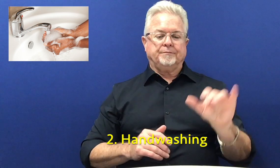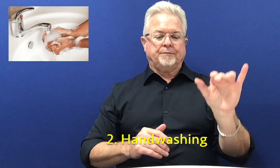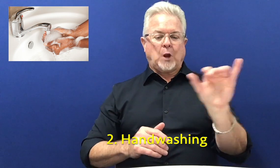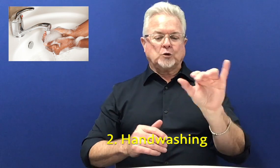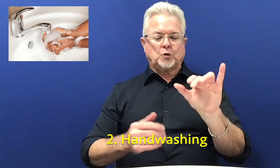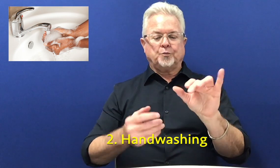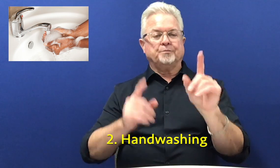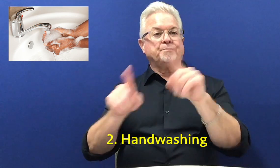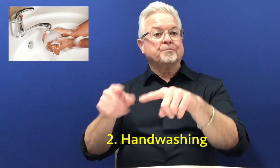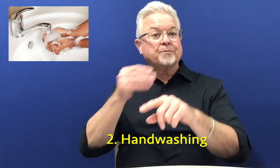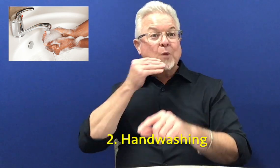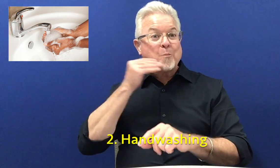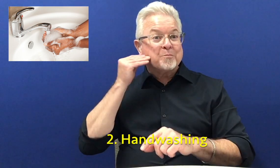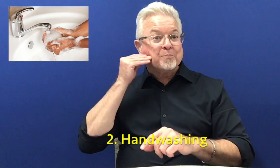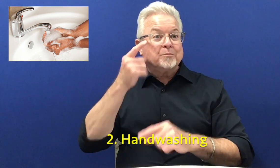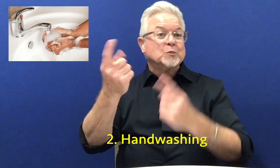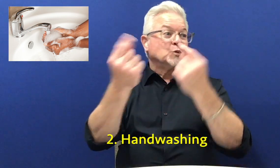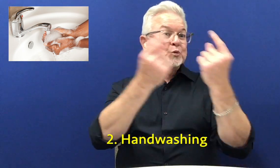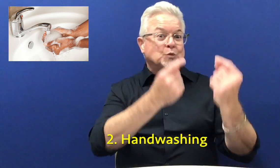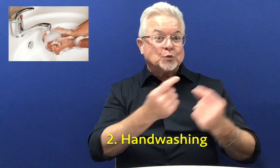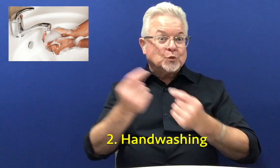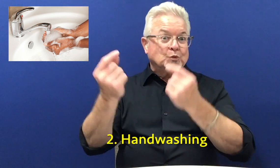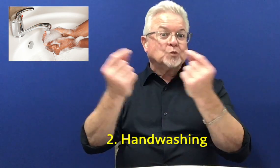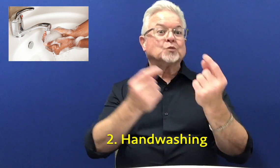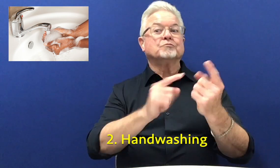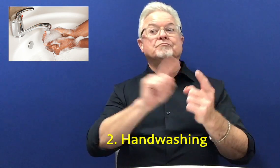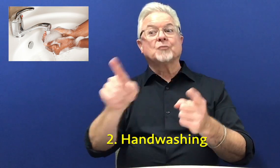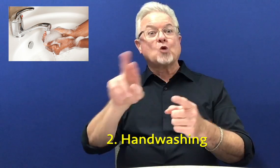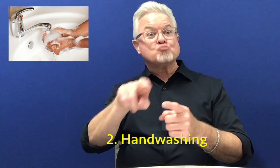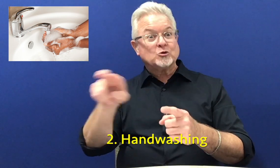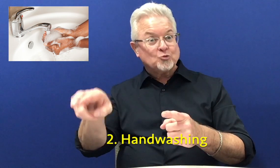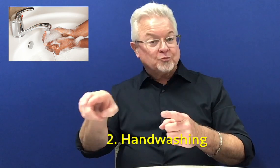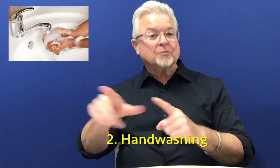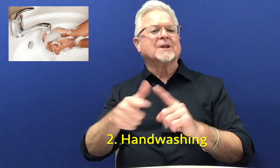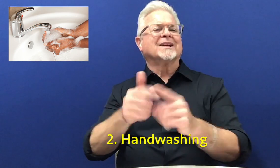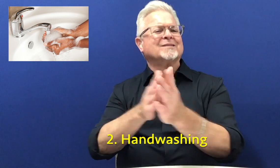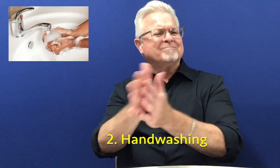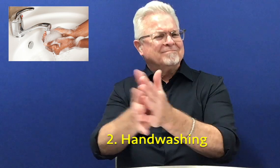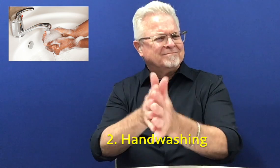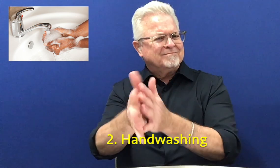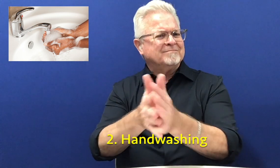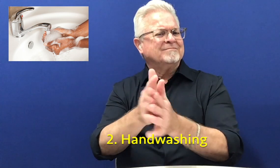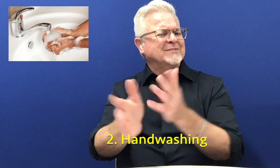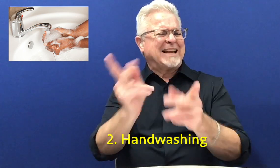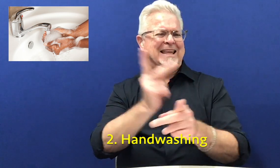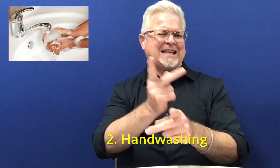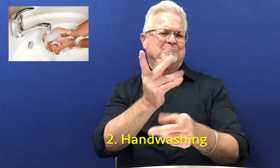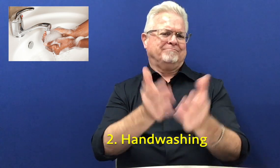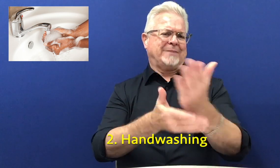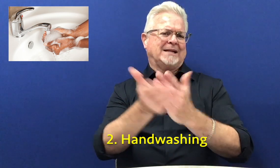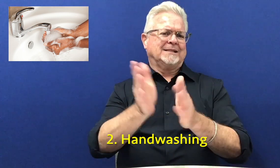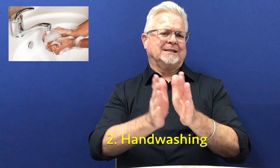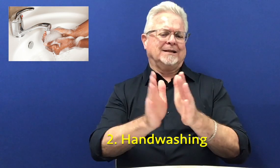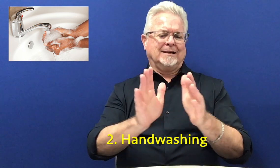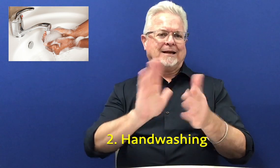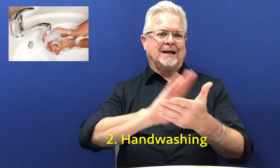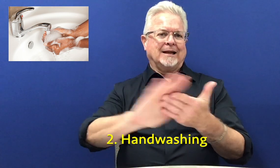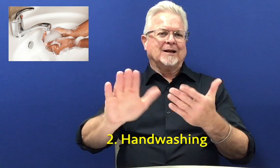your hands. And at home, after using the restroom, definitely